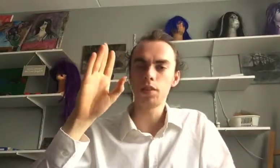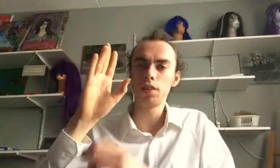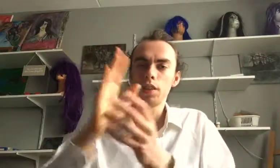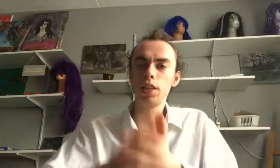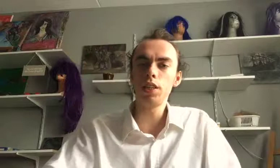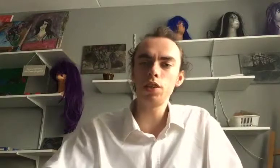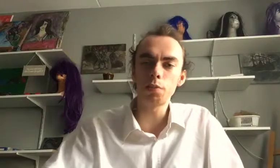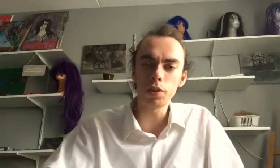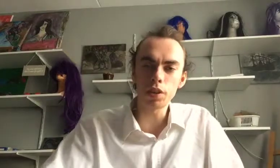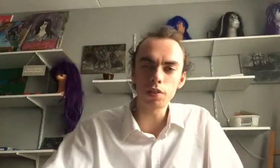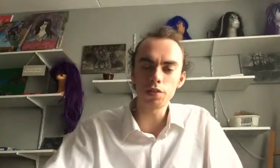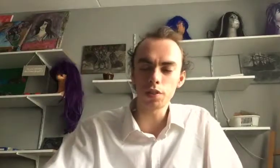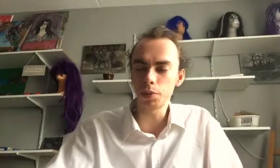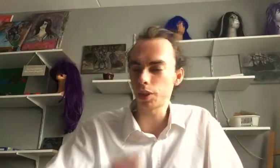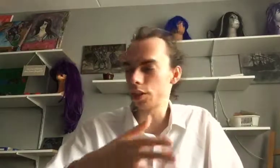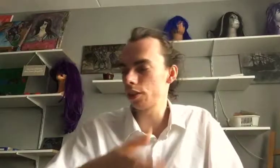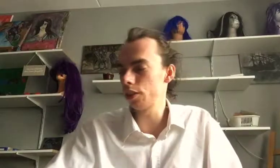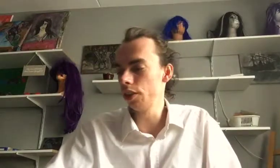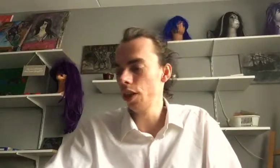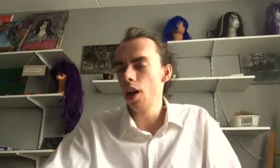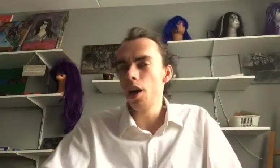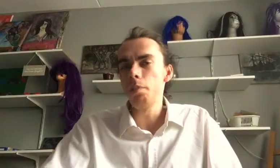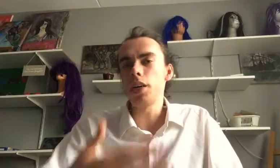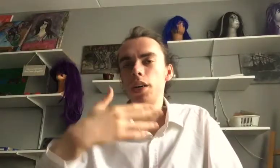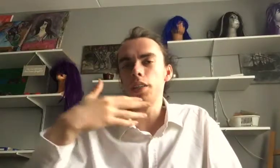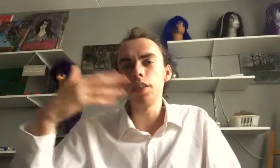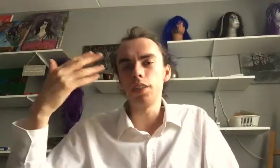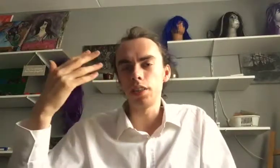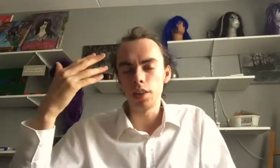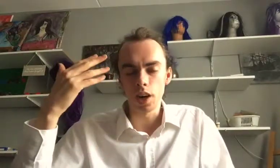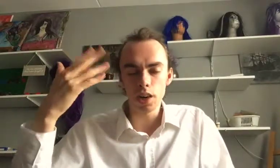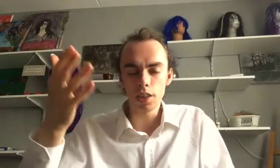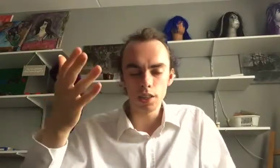clean your body from the acidity, by eating high,